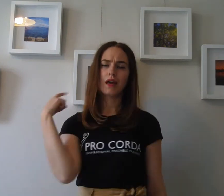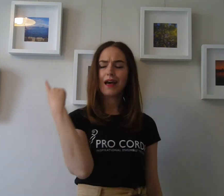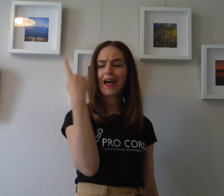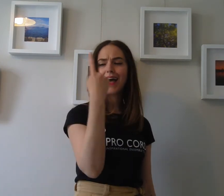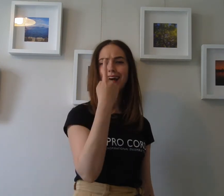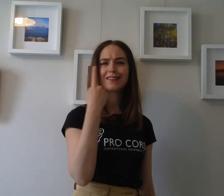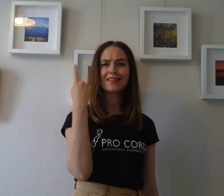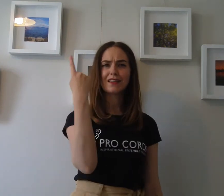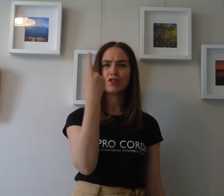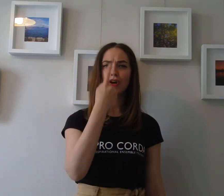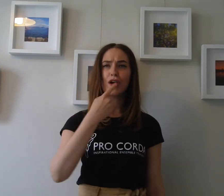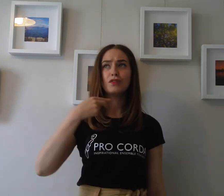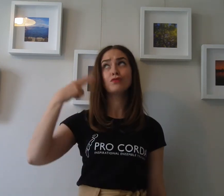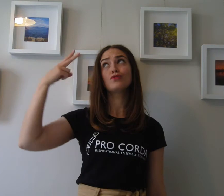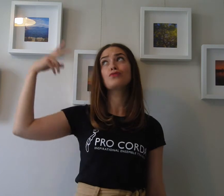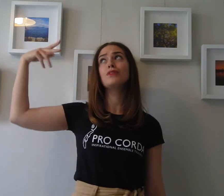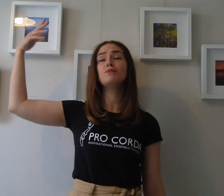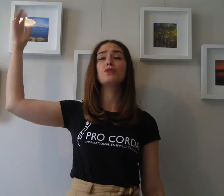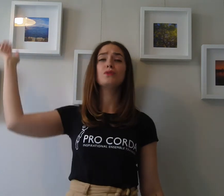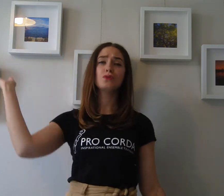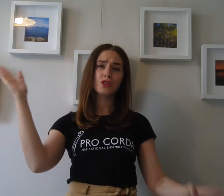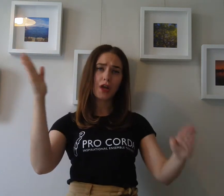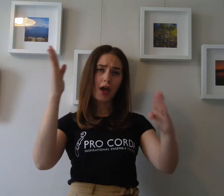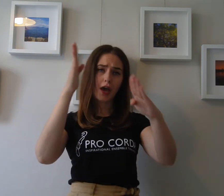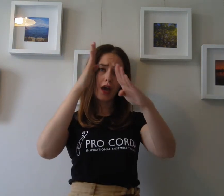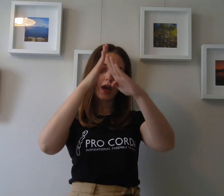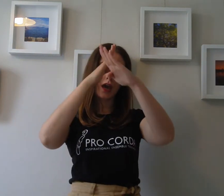As they turn your dreams to cheer.